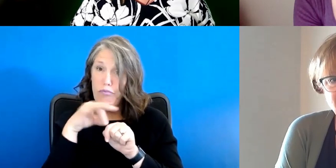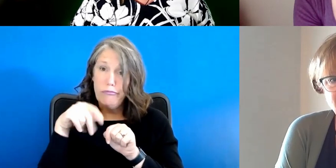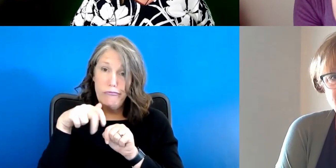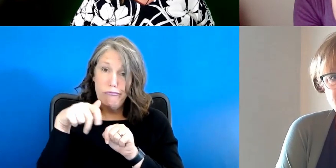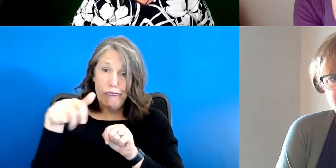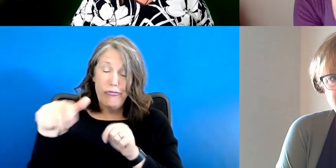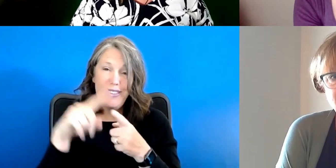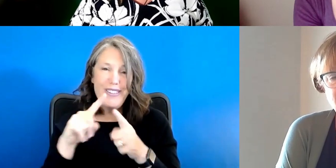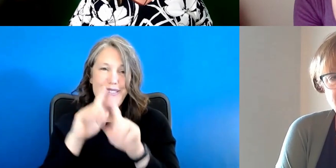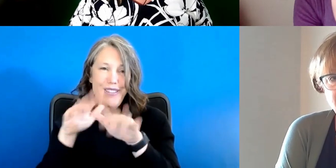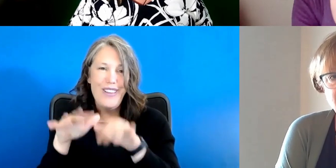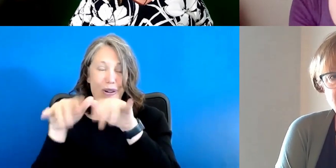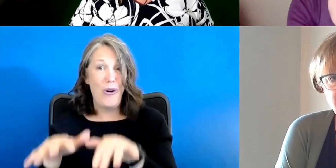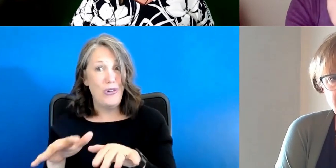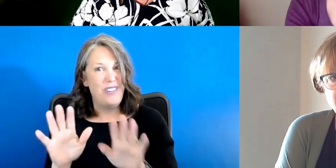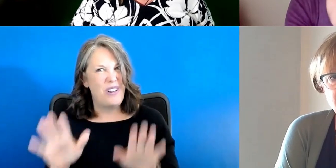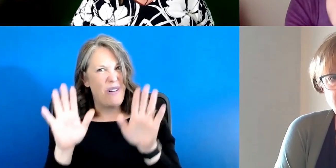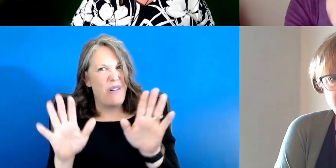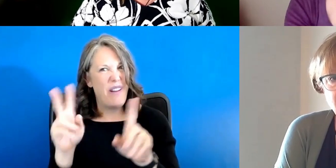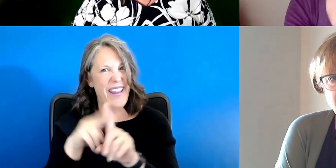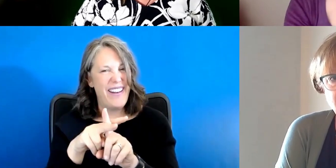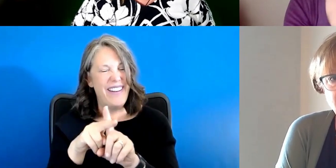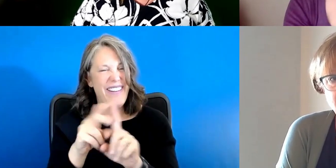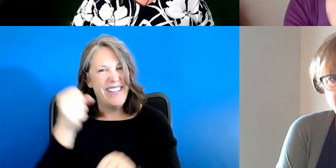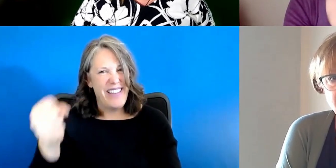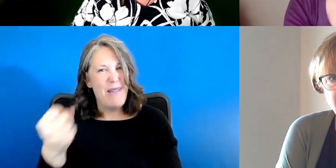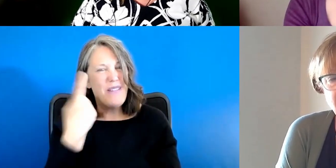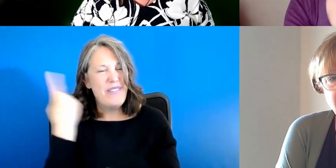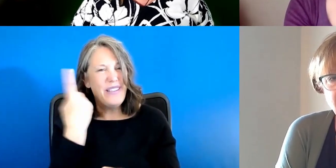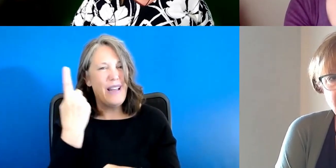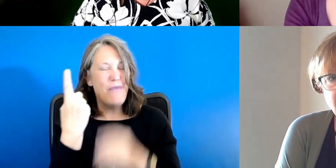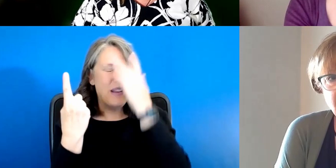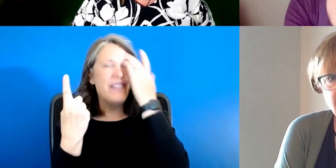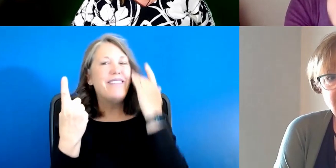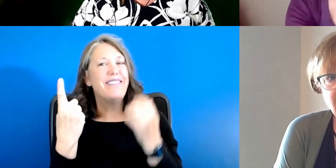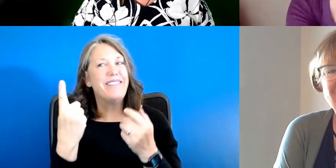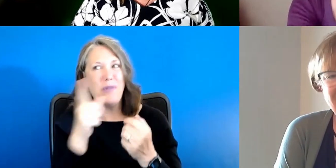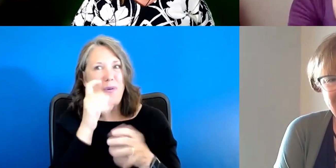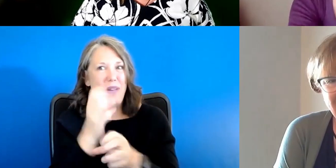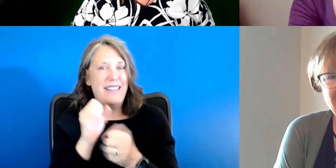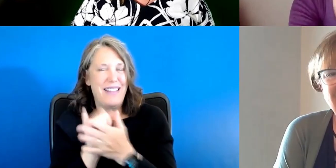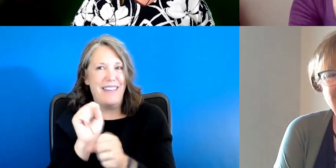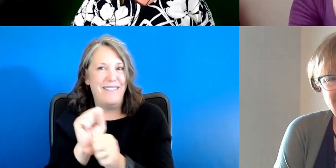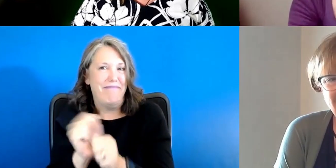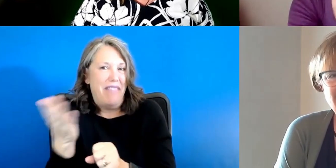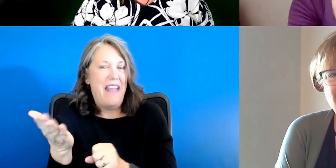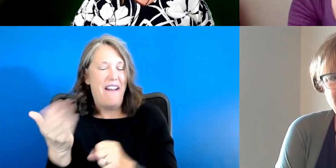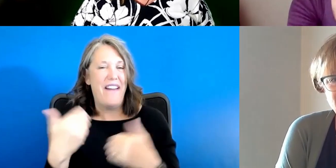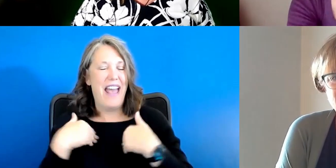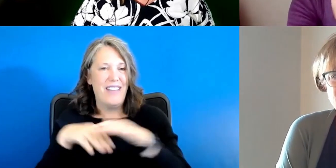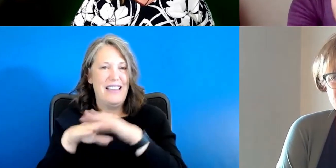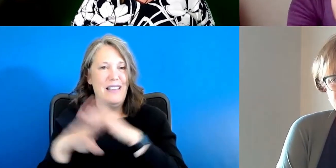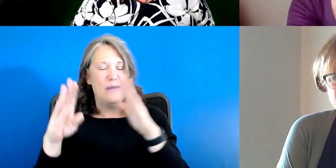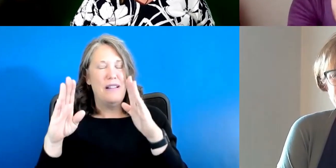be a great assignment for someone, uh, if they get there, um, to be there, you know, and have accessible